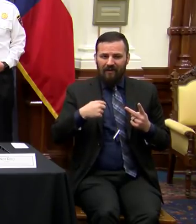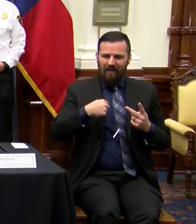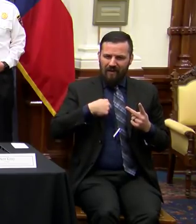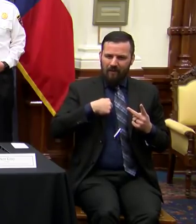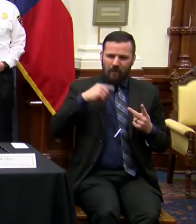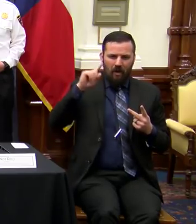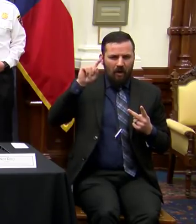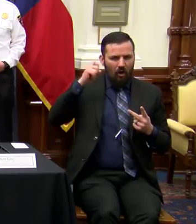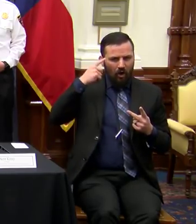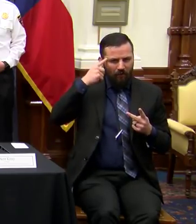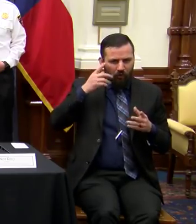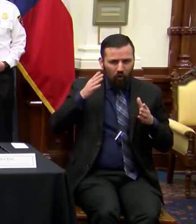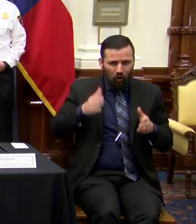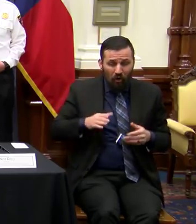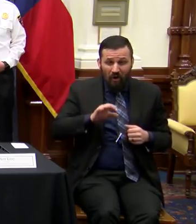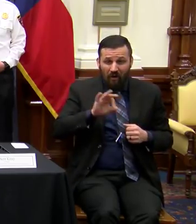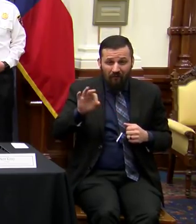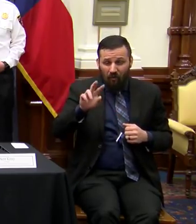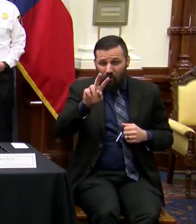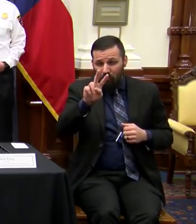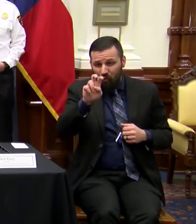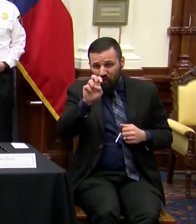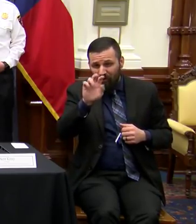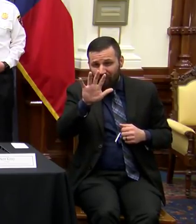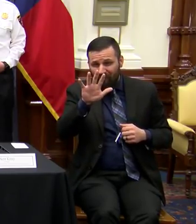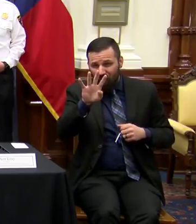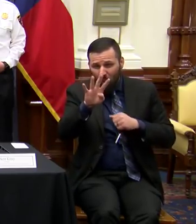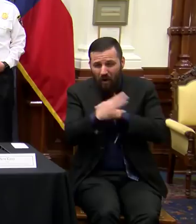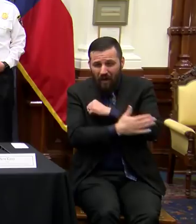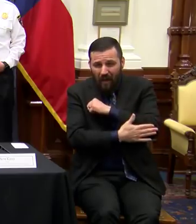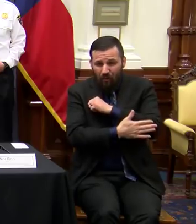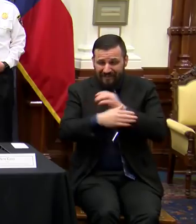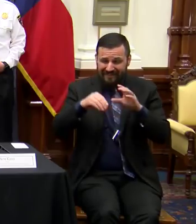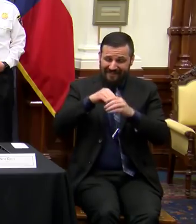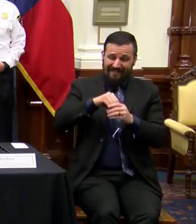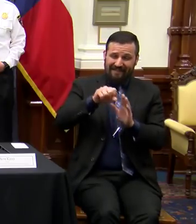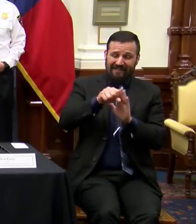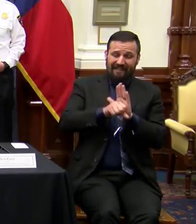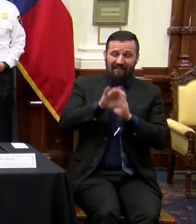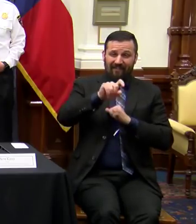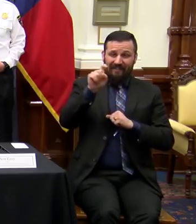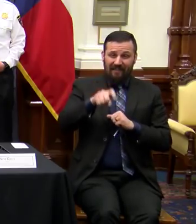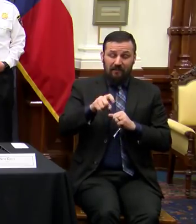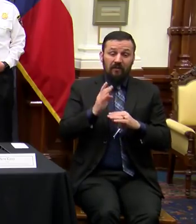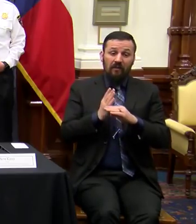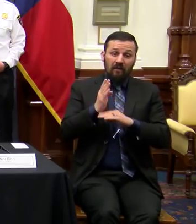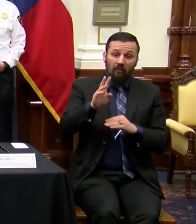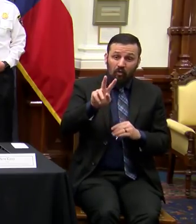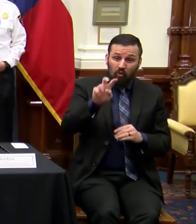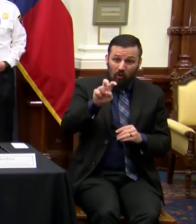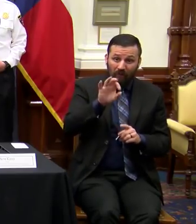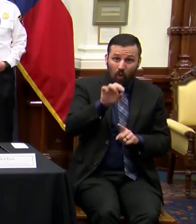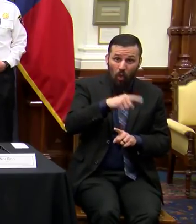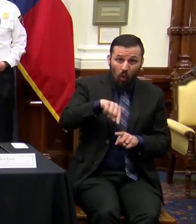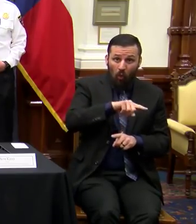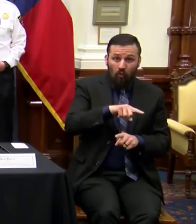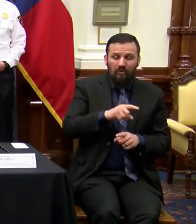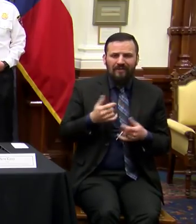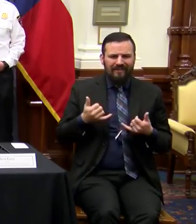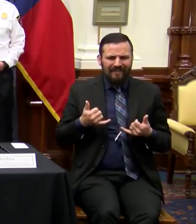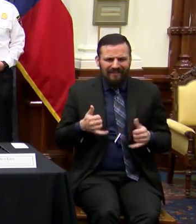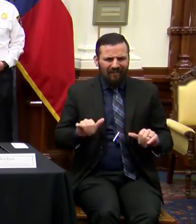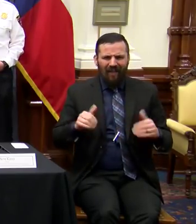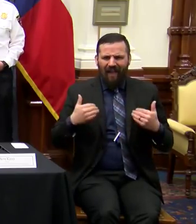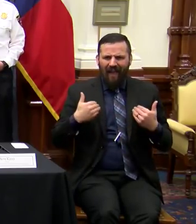governor of 254 counties in the state of Texas. More than 200 of those counties in the state of Texas still have